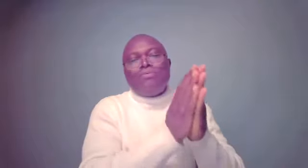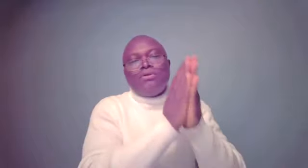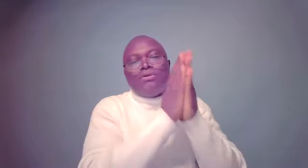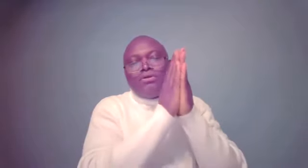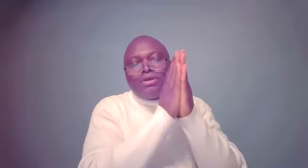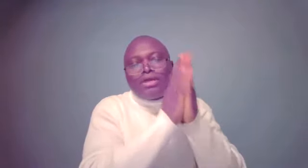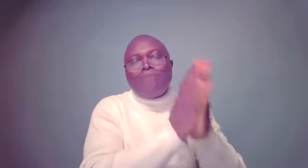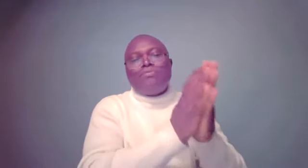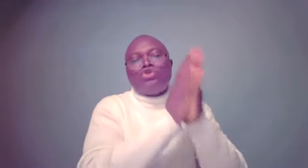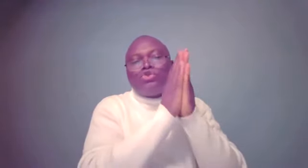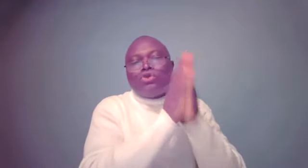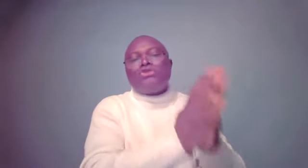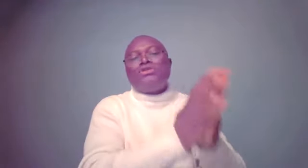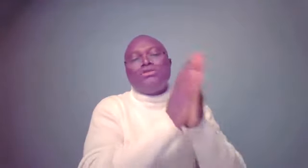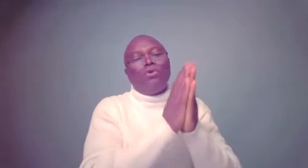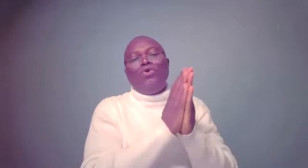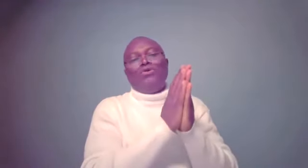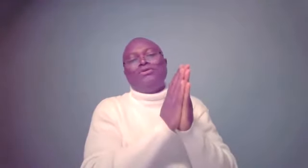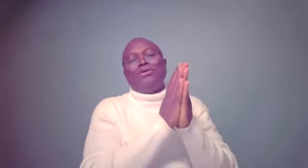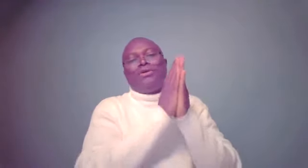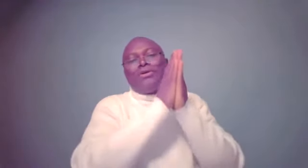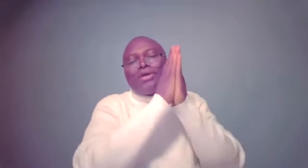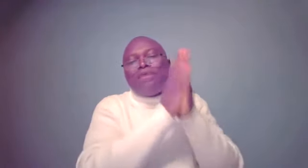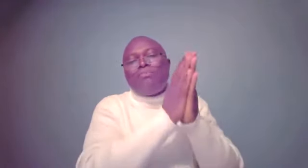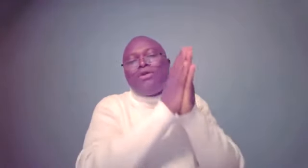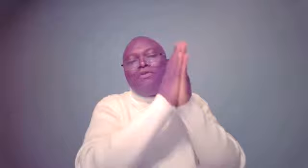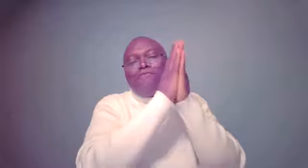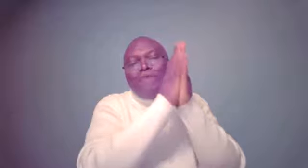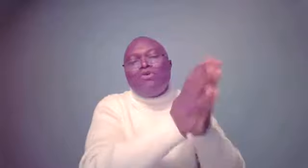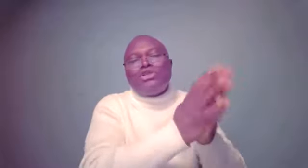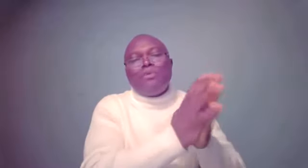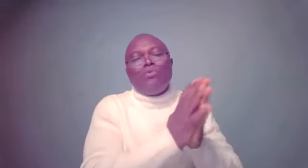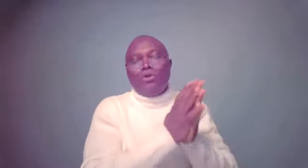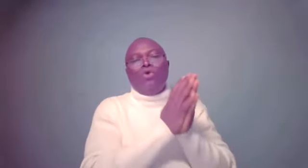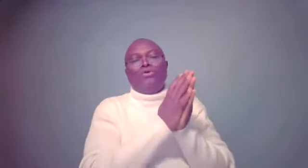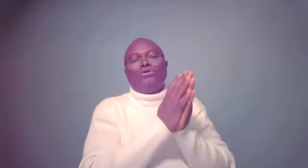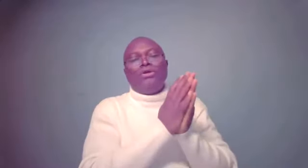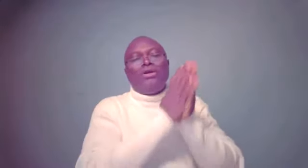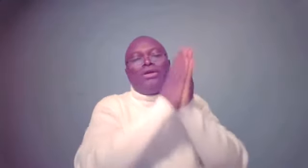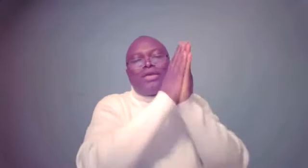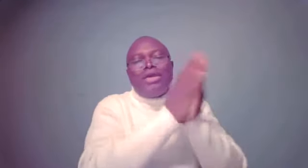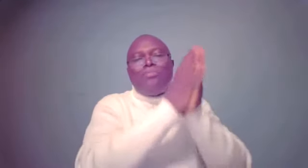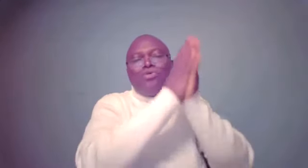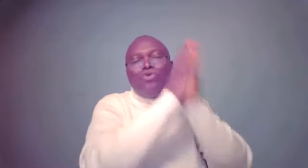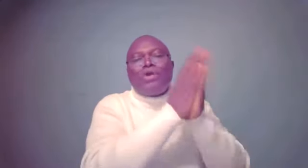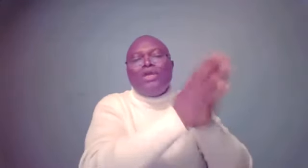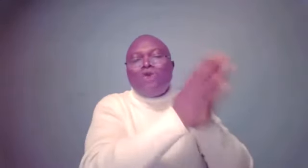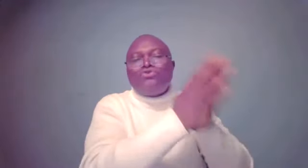trusting the Lord. Keep fellowshipping with the Lord. Keep looking on to